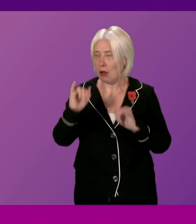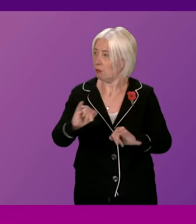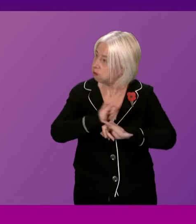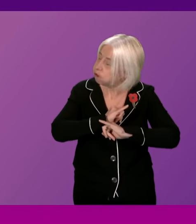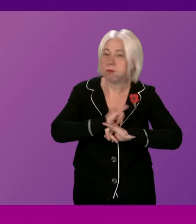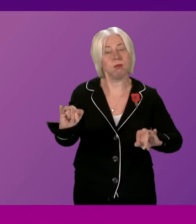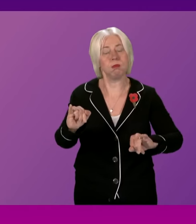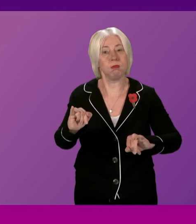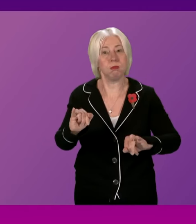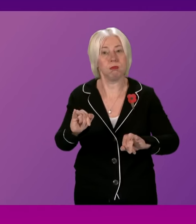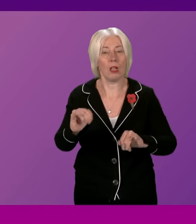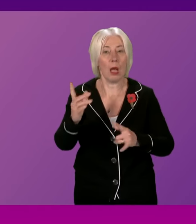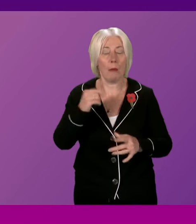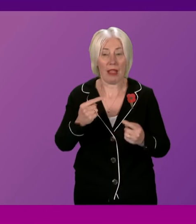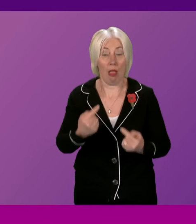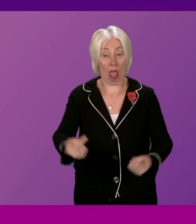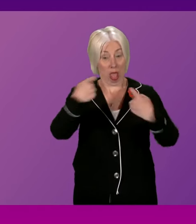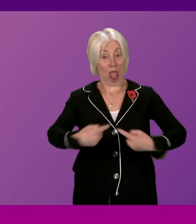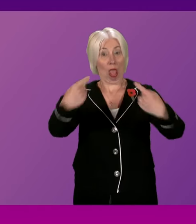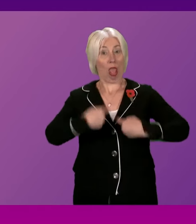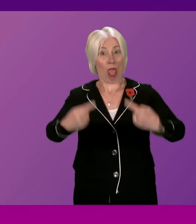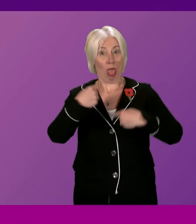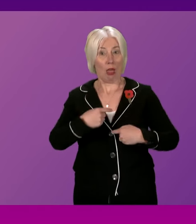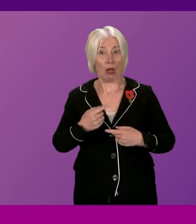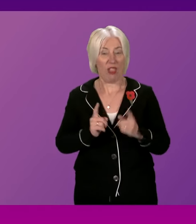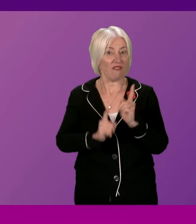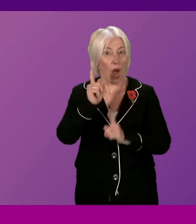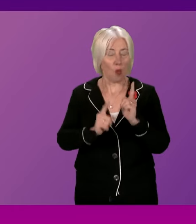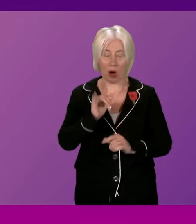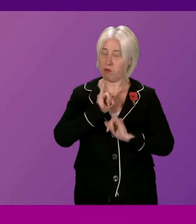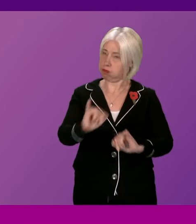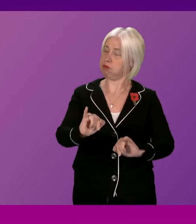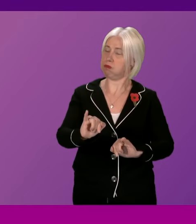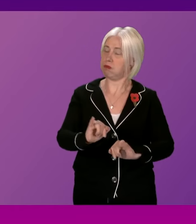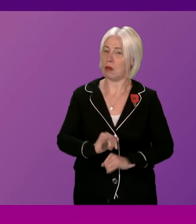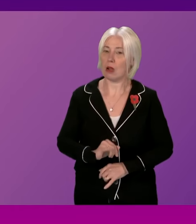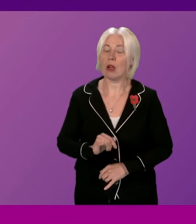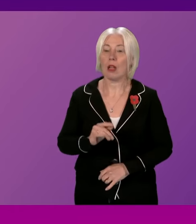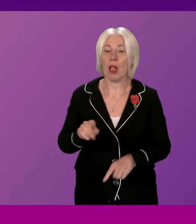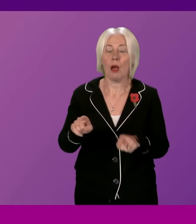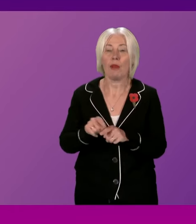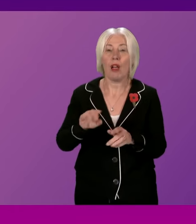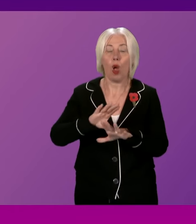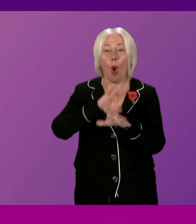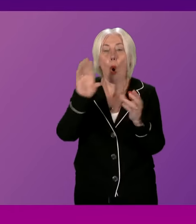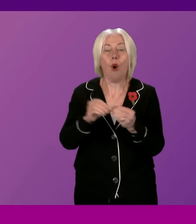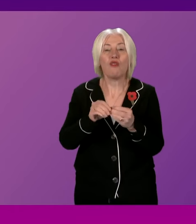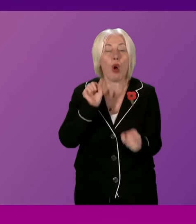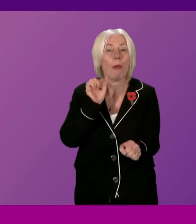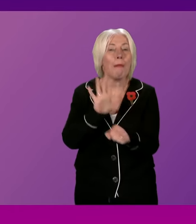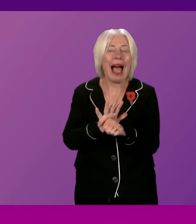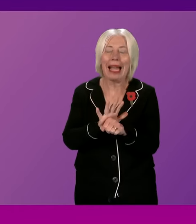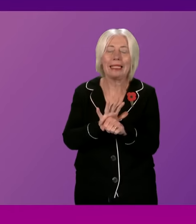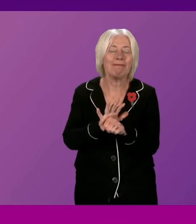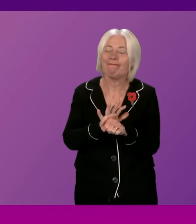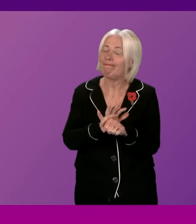is of course that they were under attack in this way. In relation to a wholesale ban it's my understanding that it's not